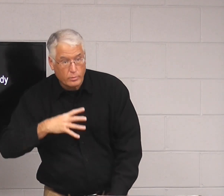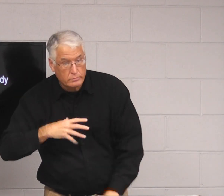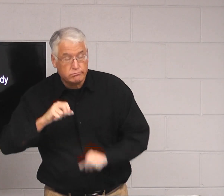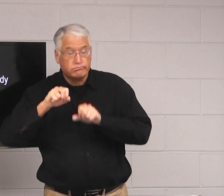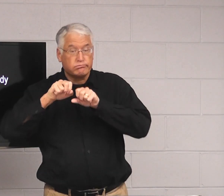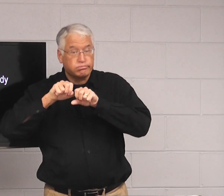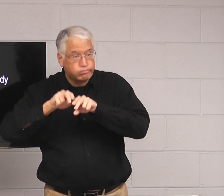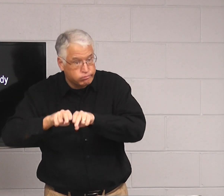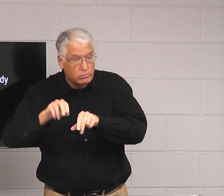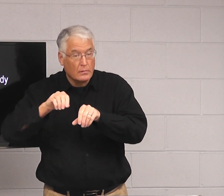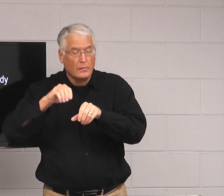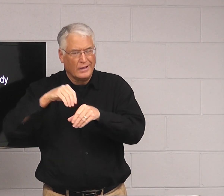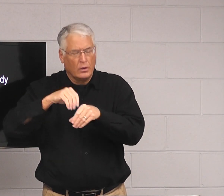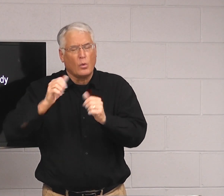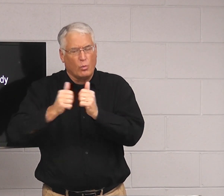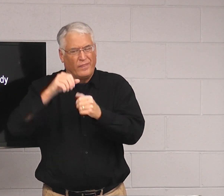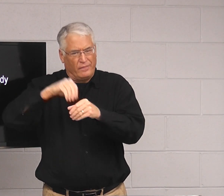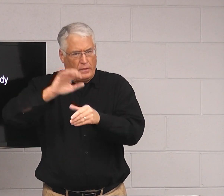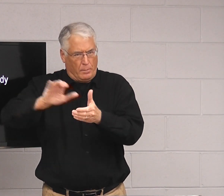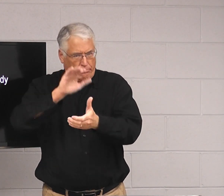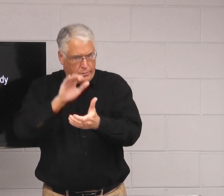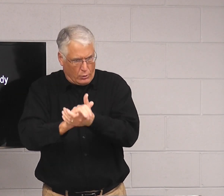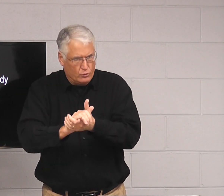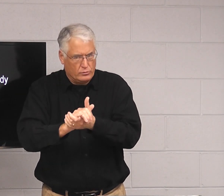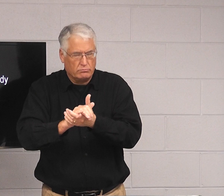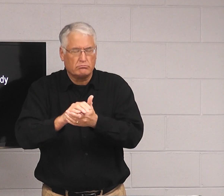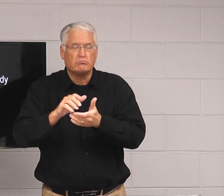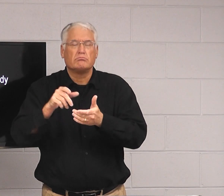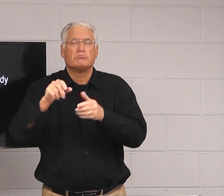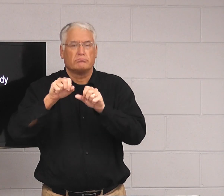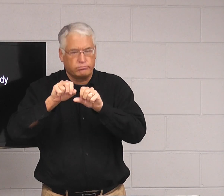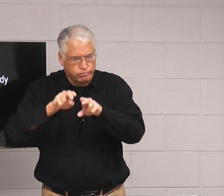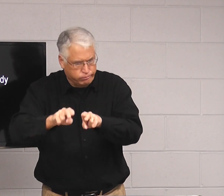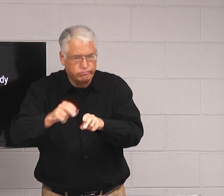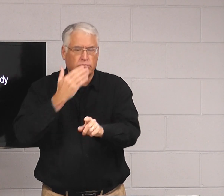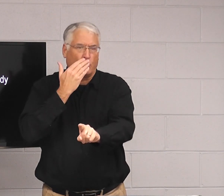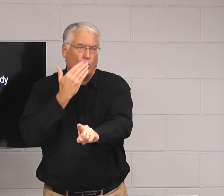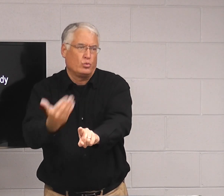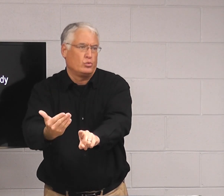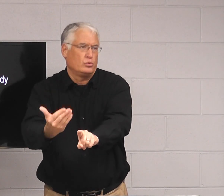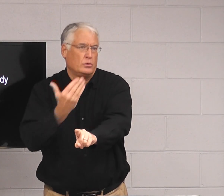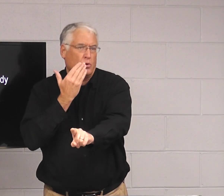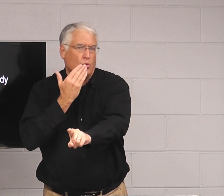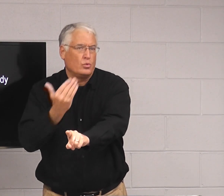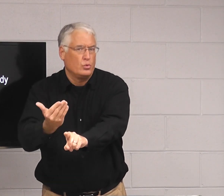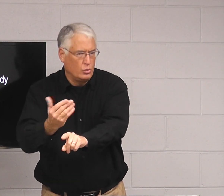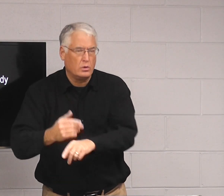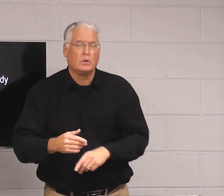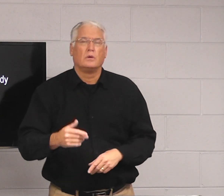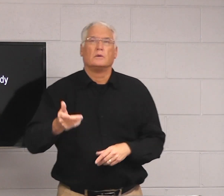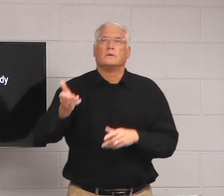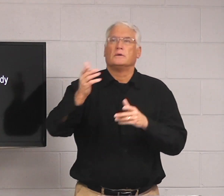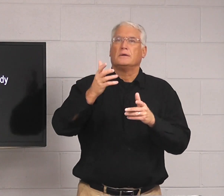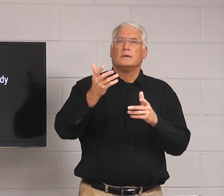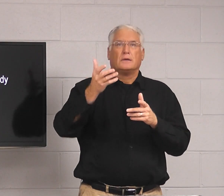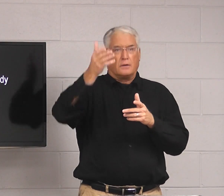things for man and woman to be in marriage, to be included in marriage, to sleep together. And that is a good thing.